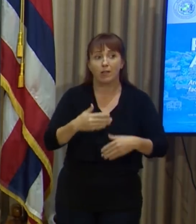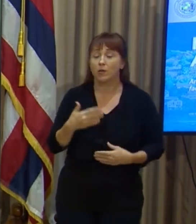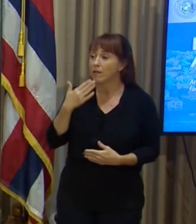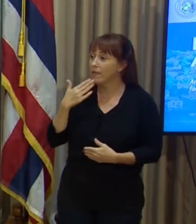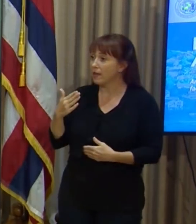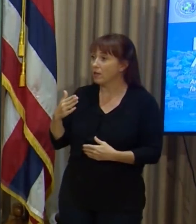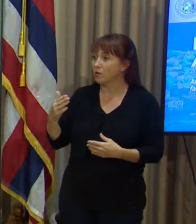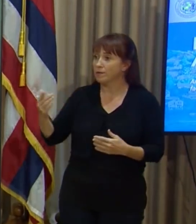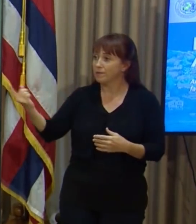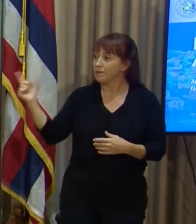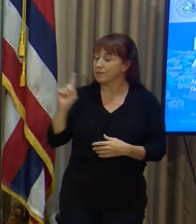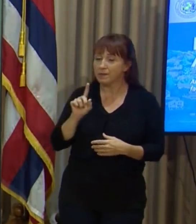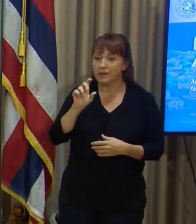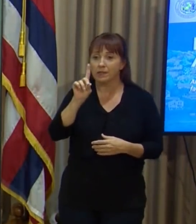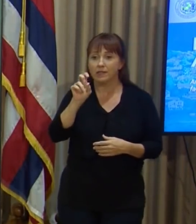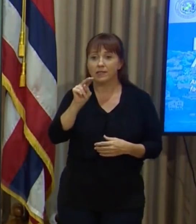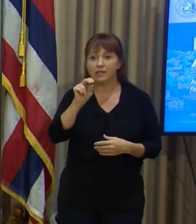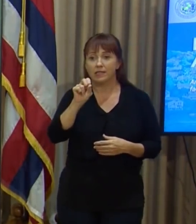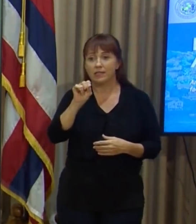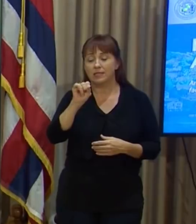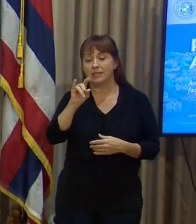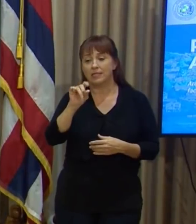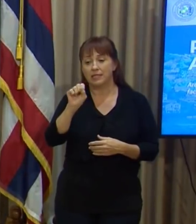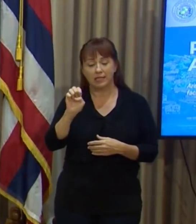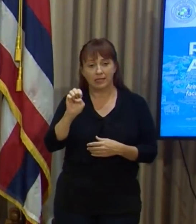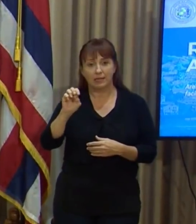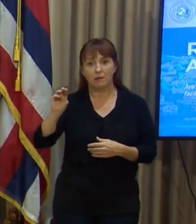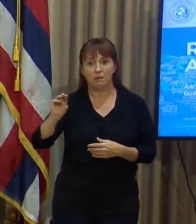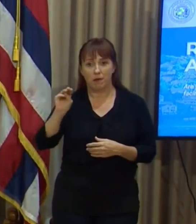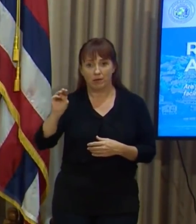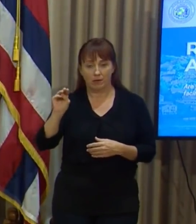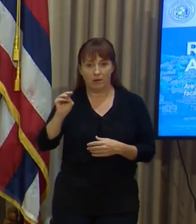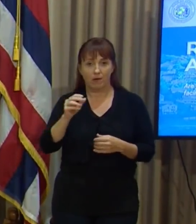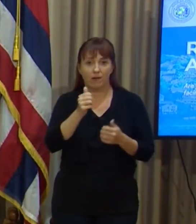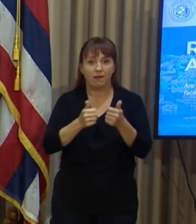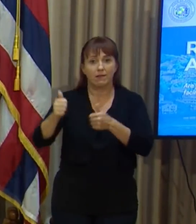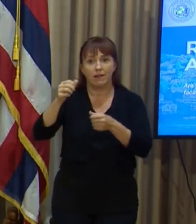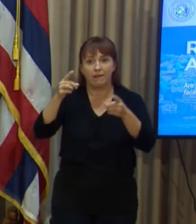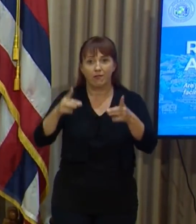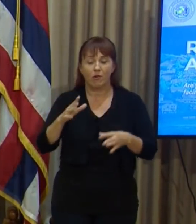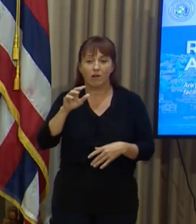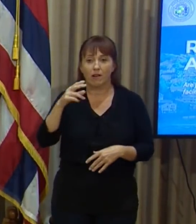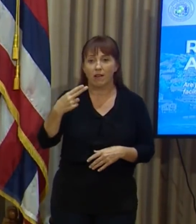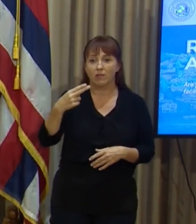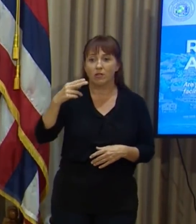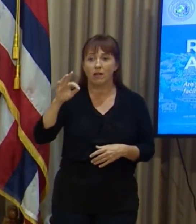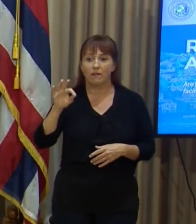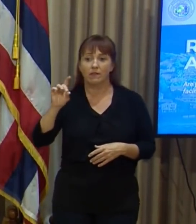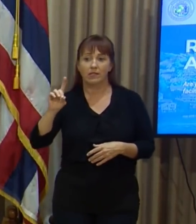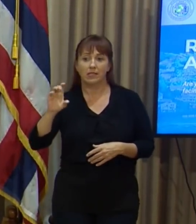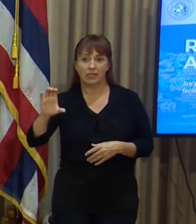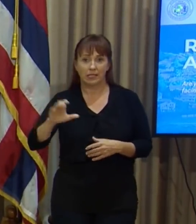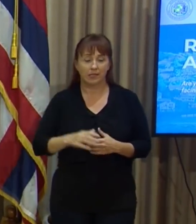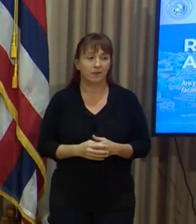very much Governor. Our next speaker is Denise Isseri Matsubara, Executive Director HFDC.